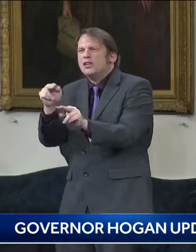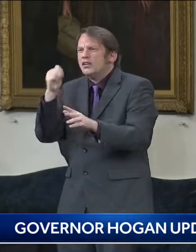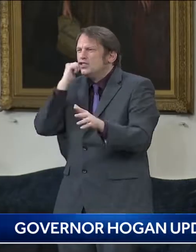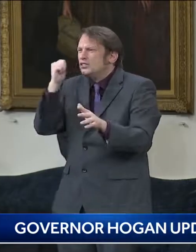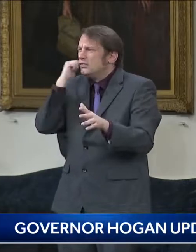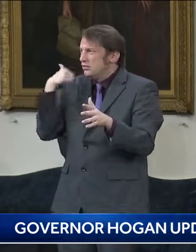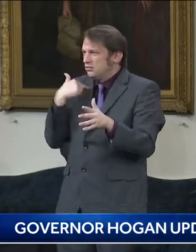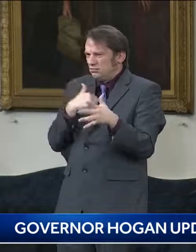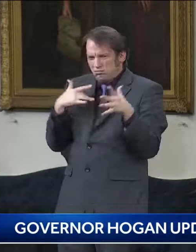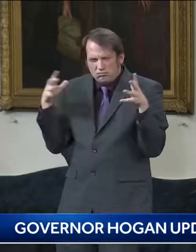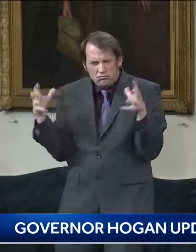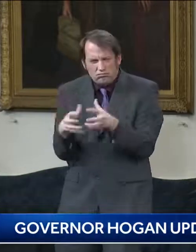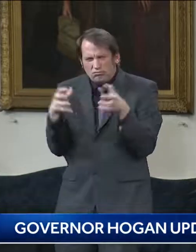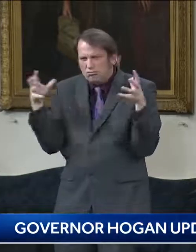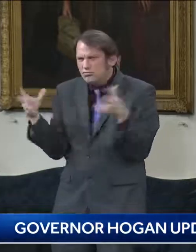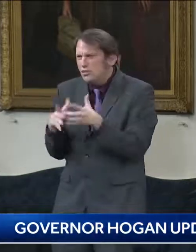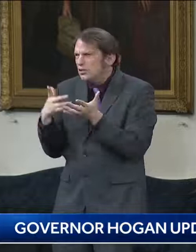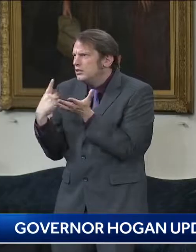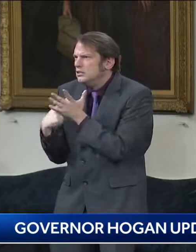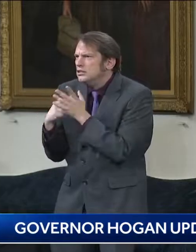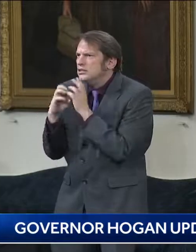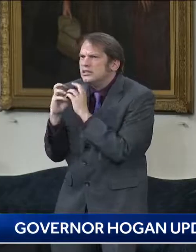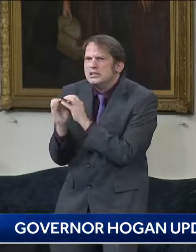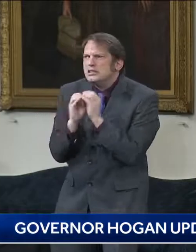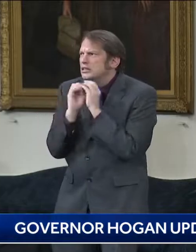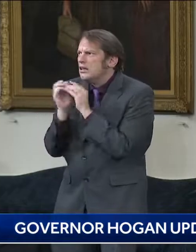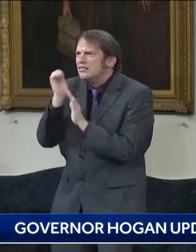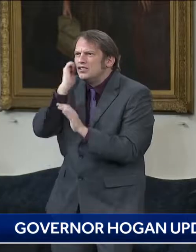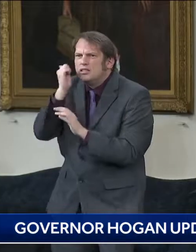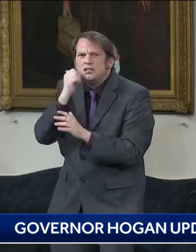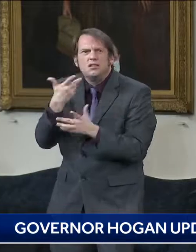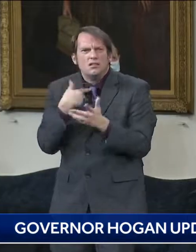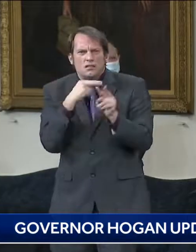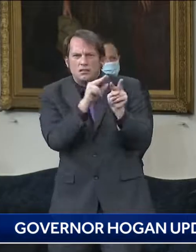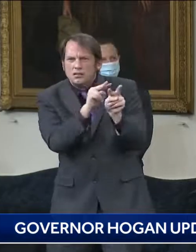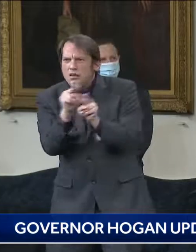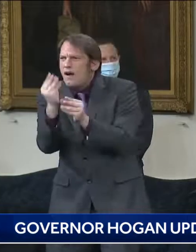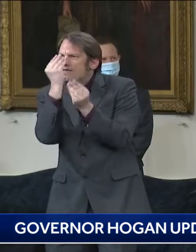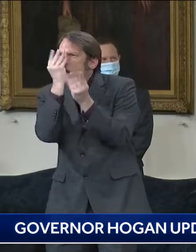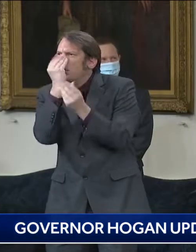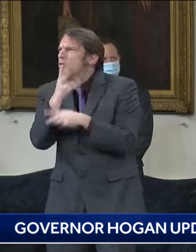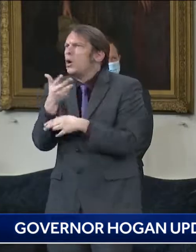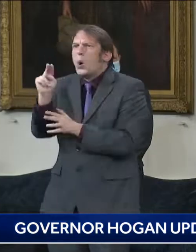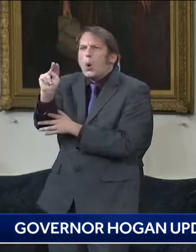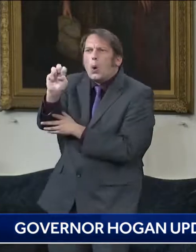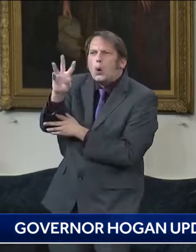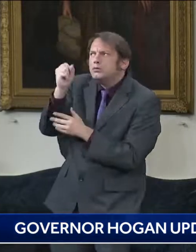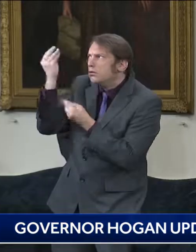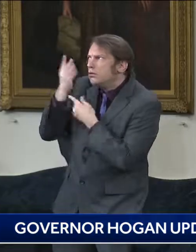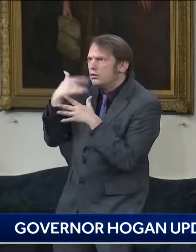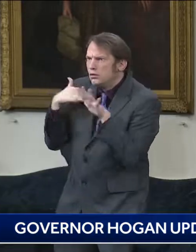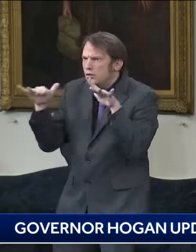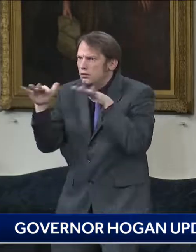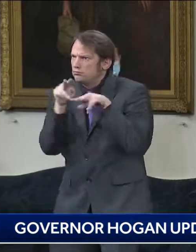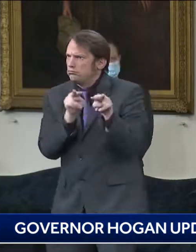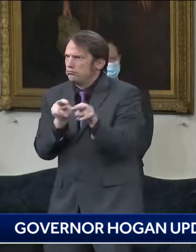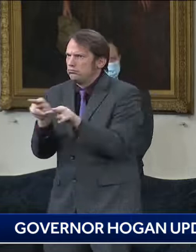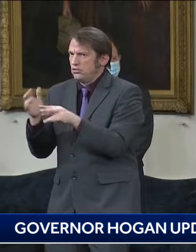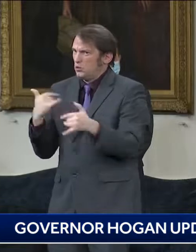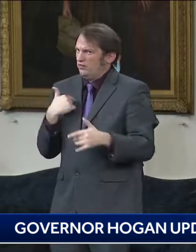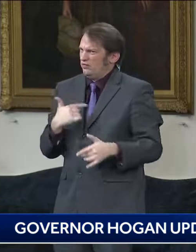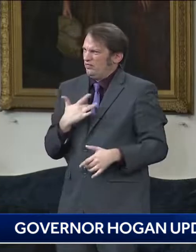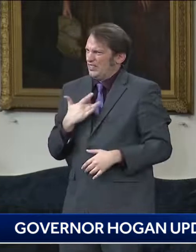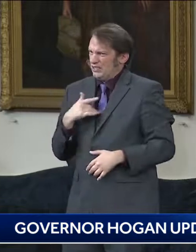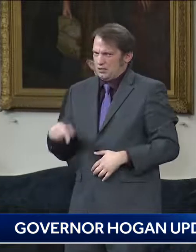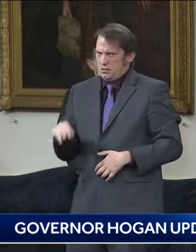and people all from inside and outside the government. That we are kind of where we should be. And I think maybe, uh,